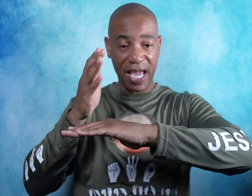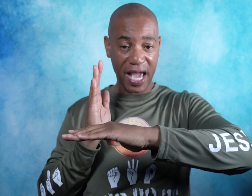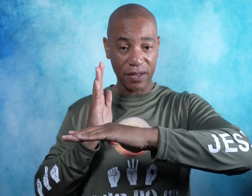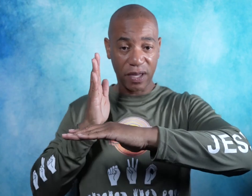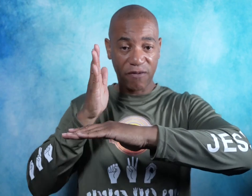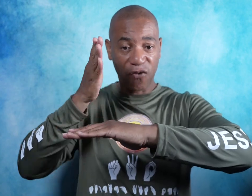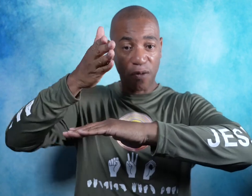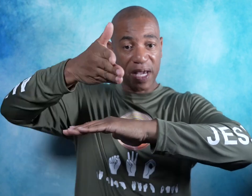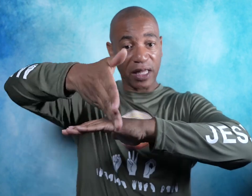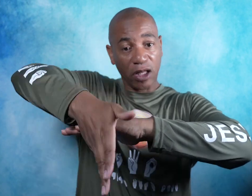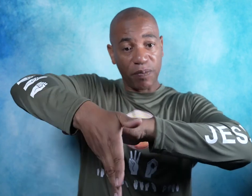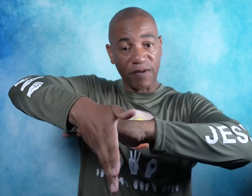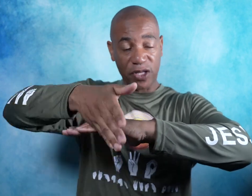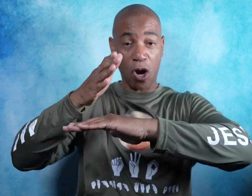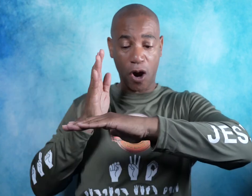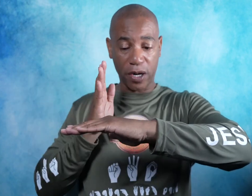hand, forming a little bit of an arc.